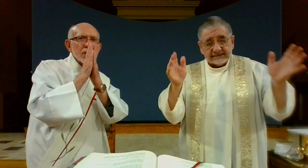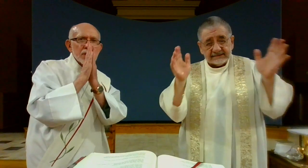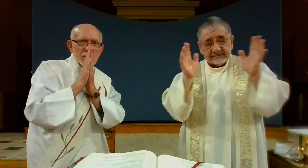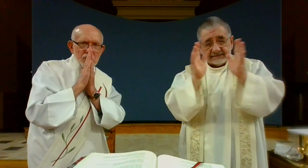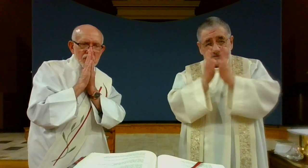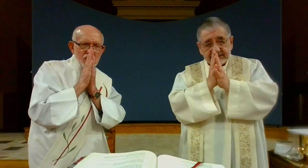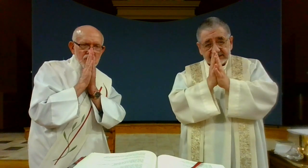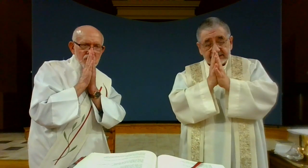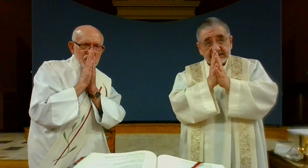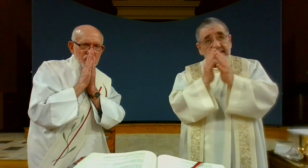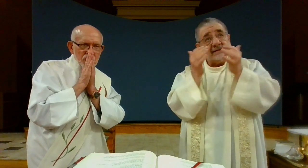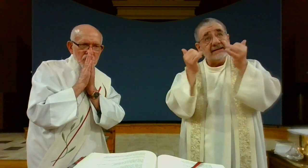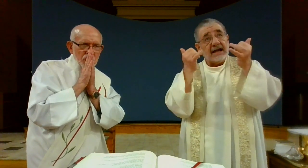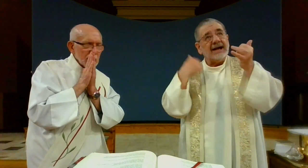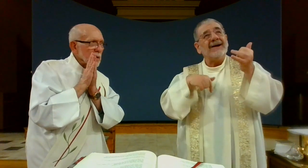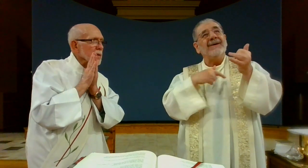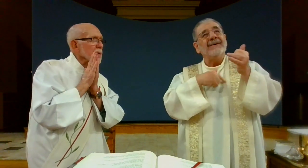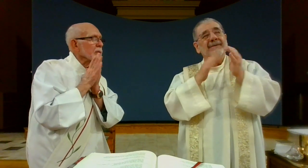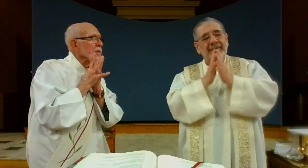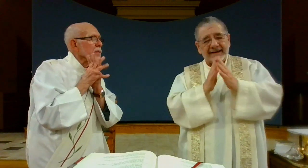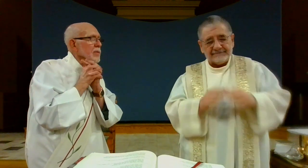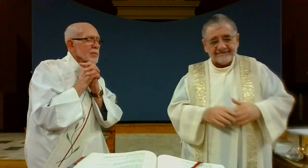Amen. Let us pray.